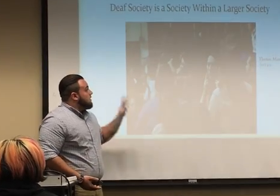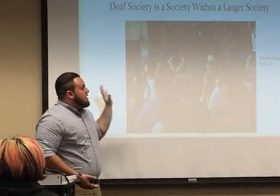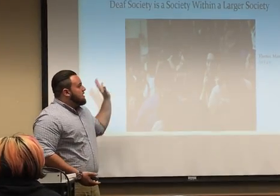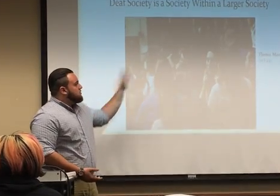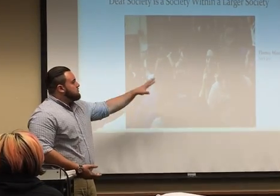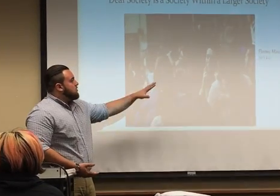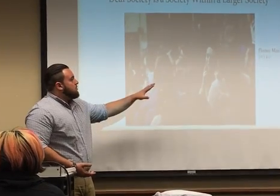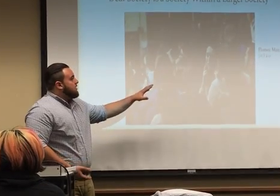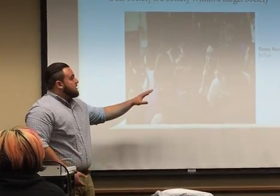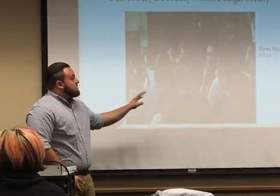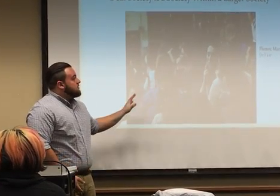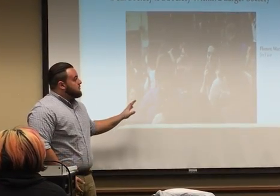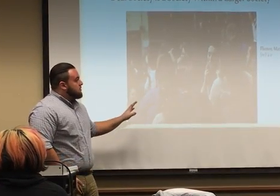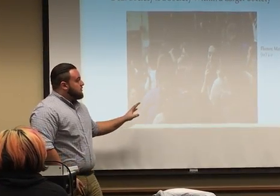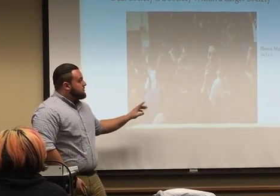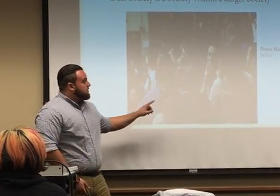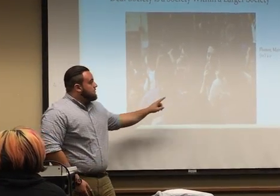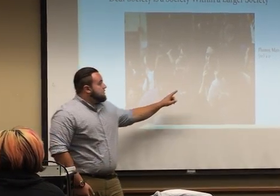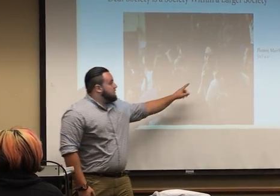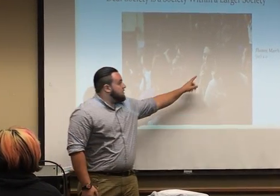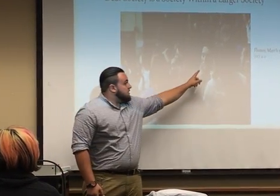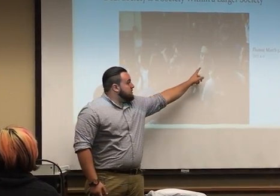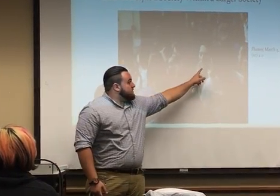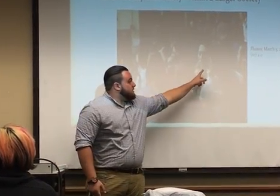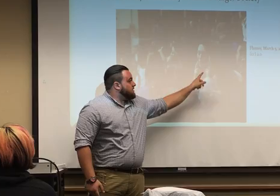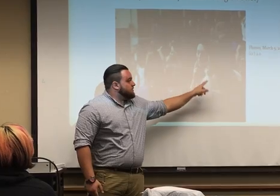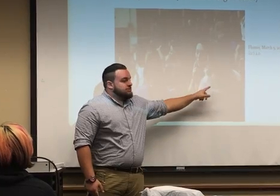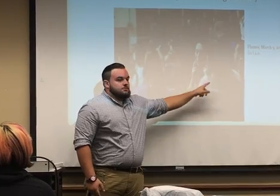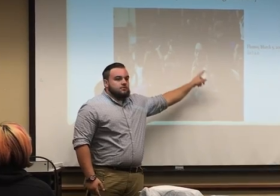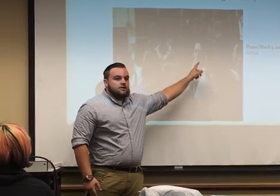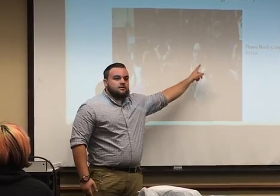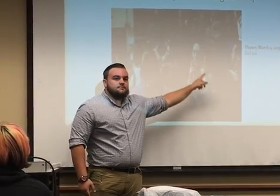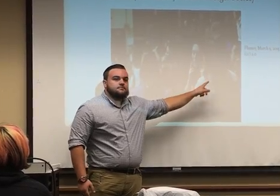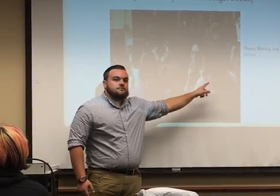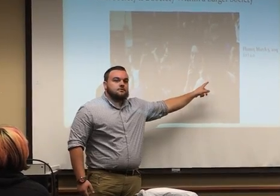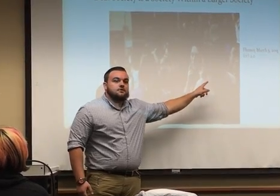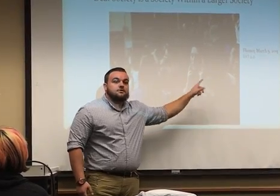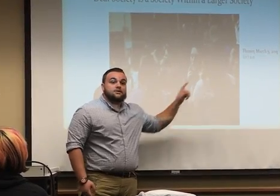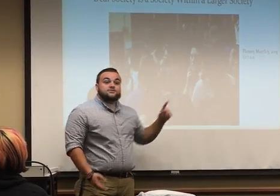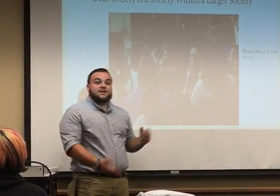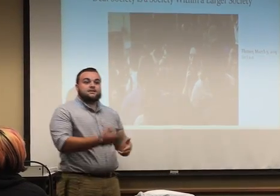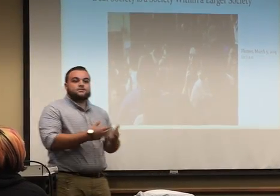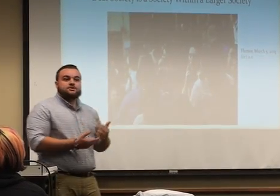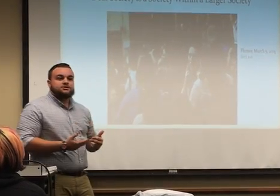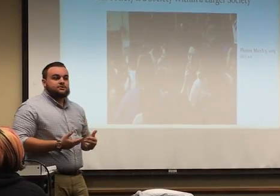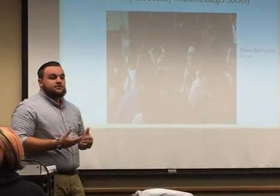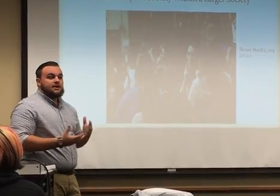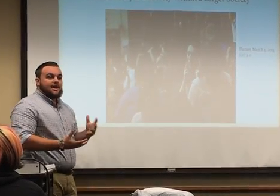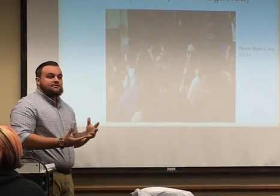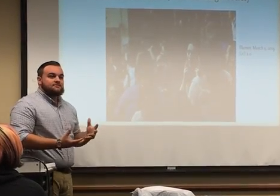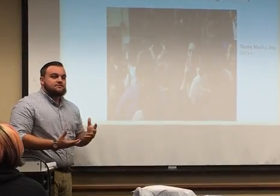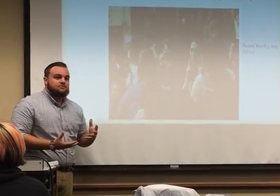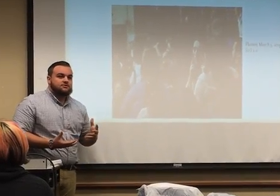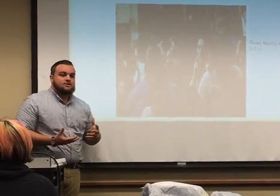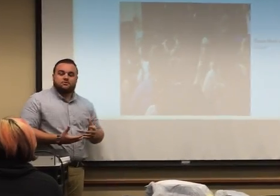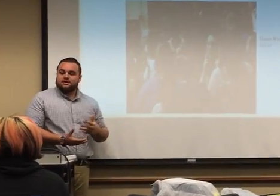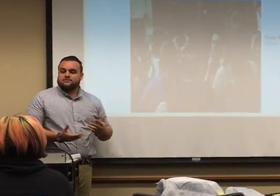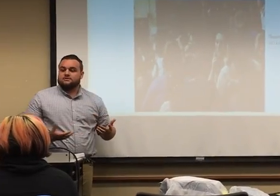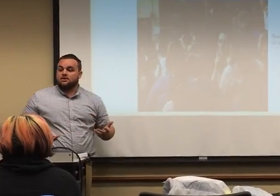And it looks normal, right, until you look closer. You see these two people right here. They're signing to each other at this assembly. So everybody else is